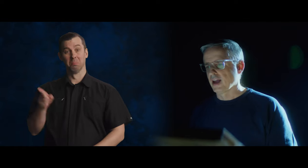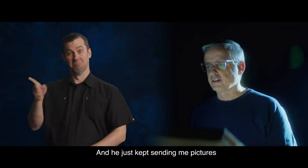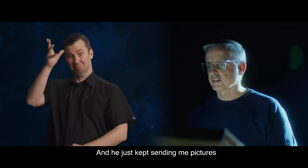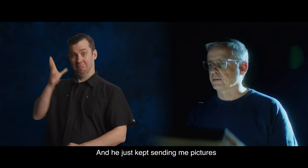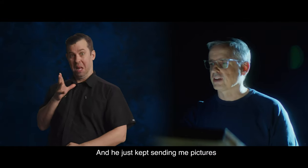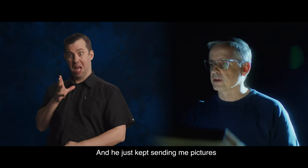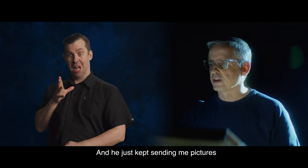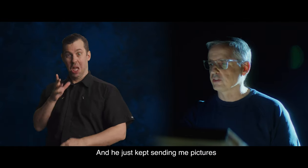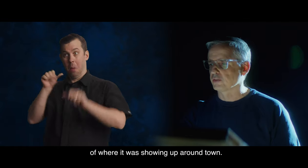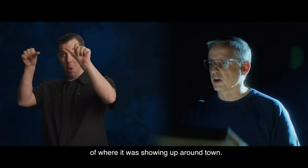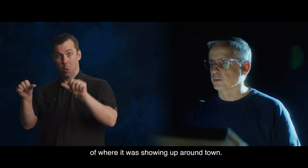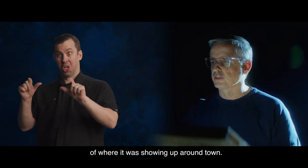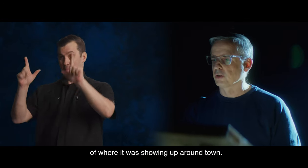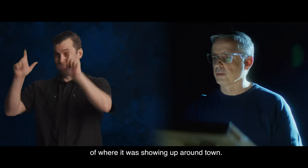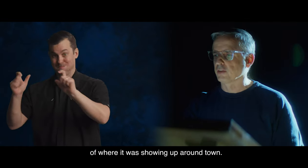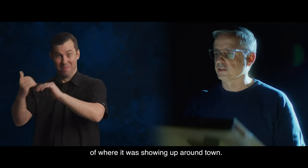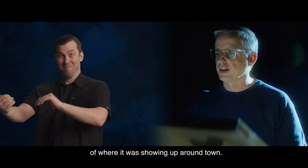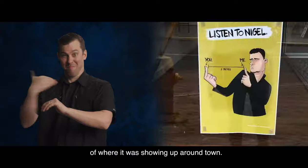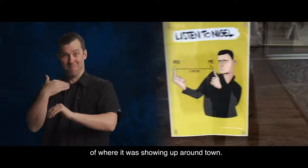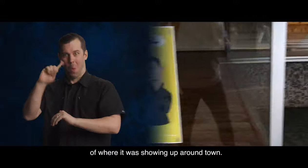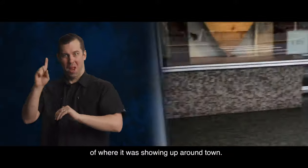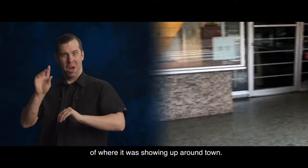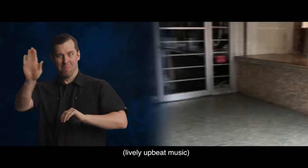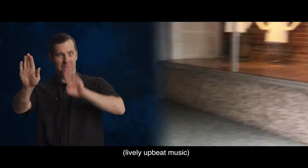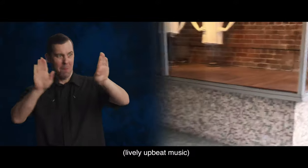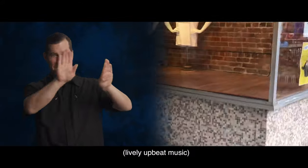And he just kept sending me pictures of where it was showing up around town.